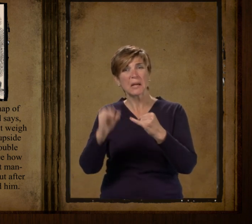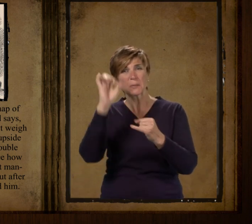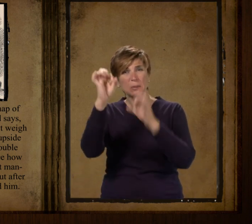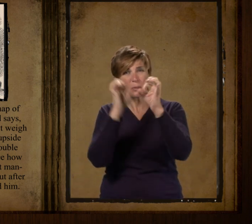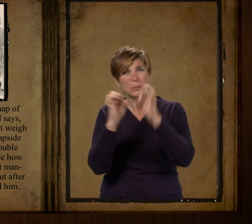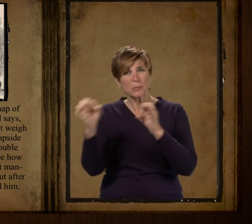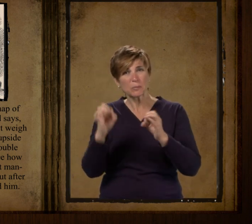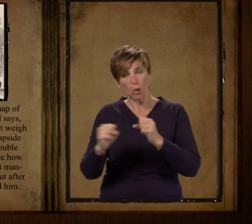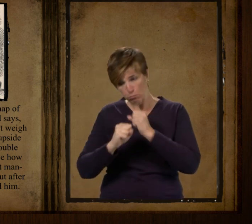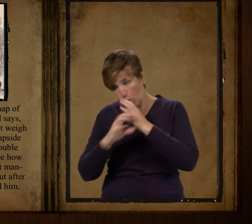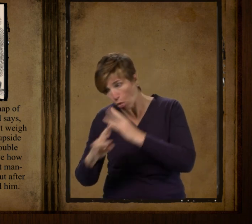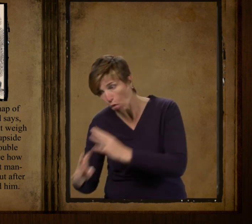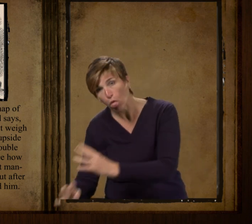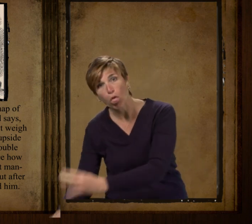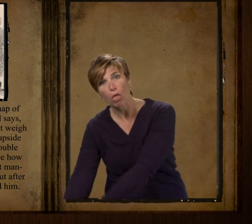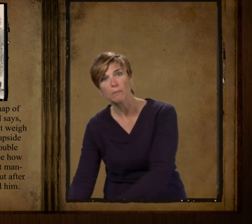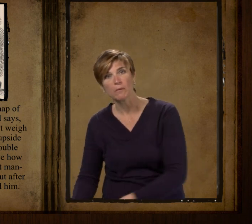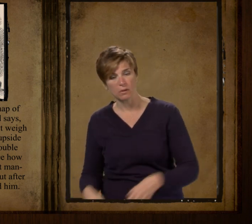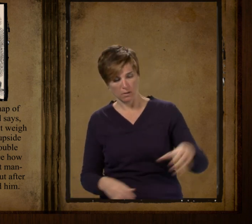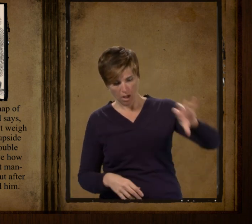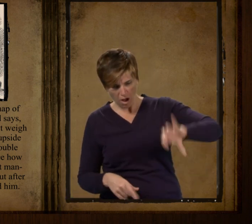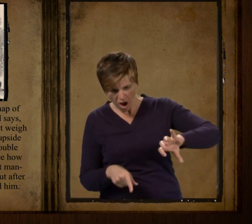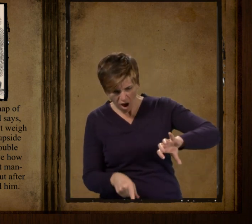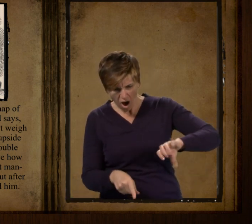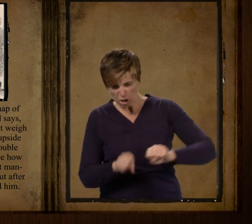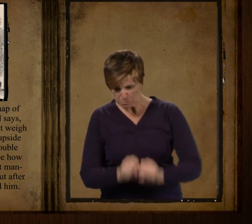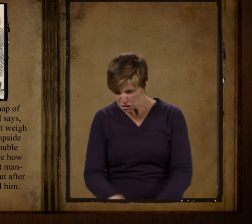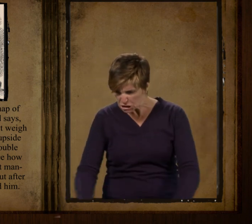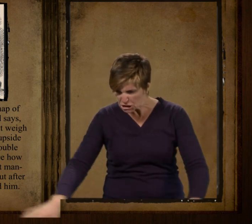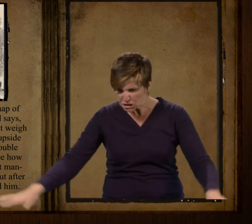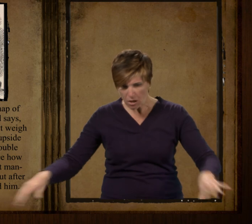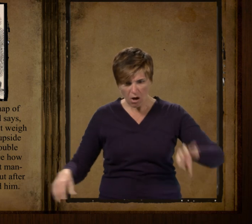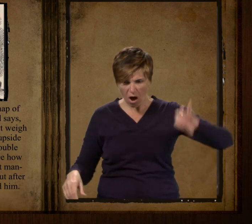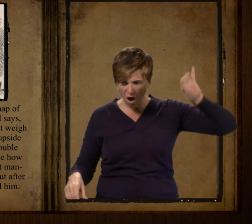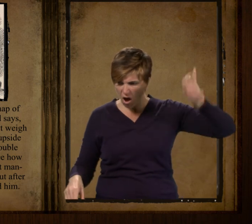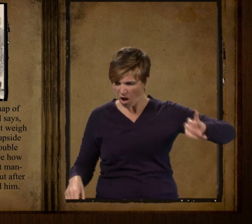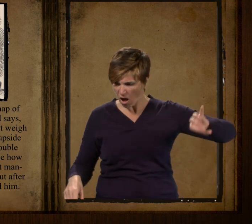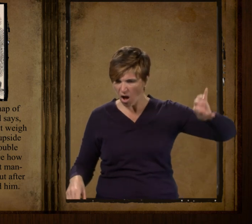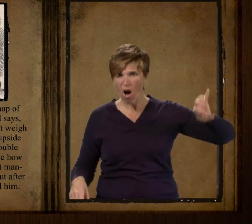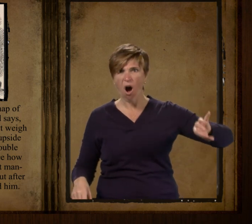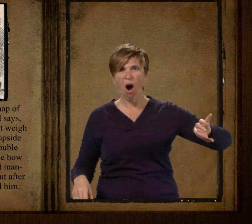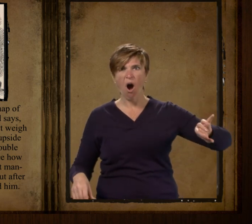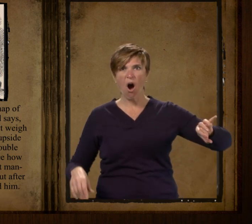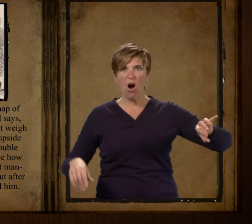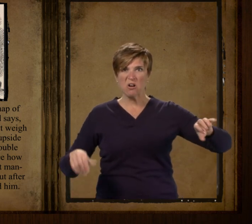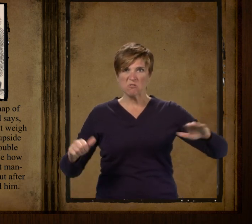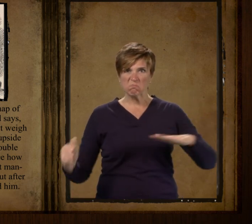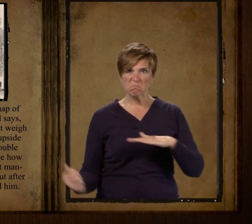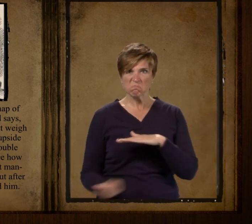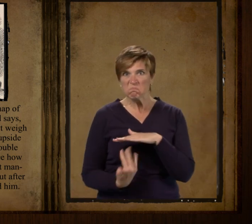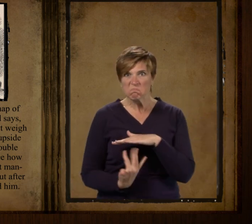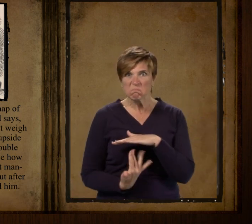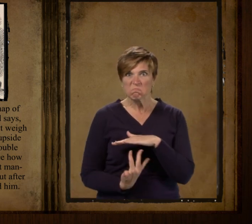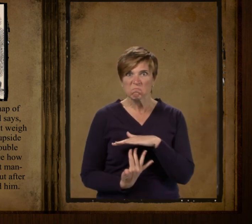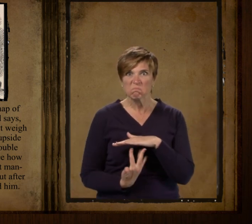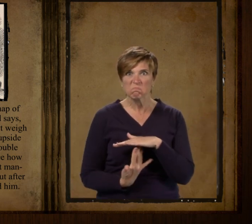double handful of shot and then he see how it was and he was the maddest man